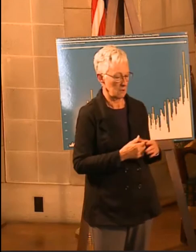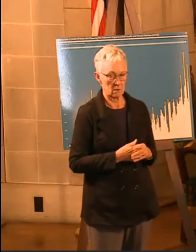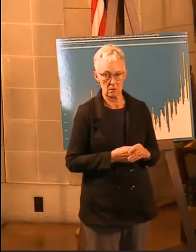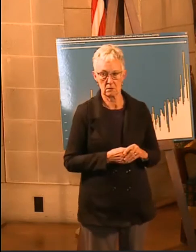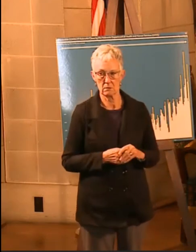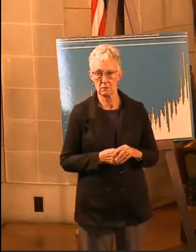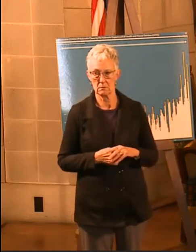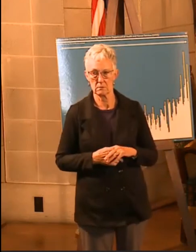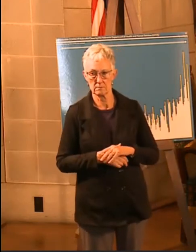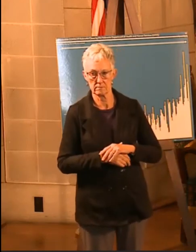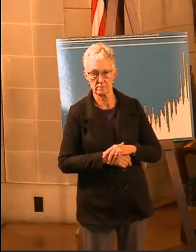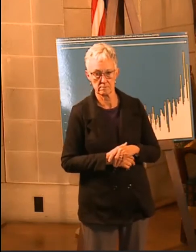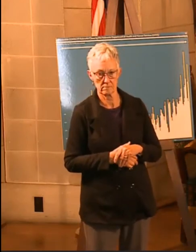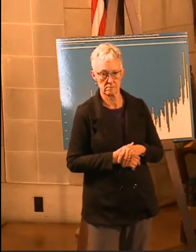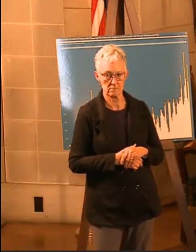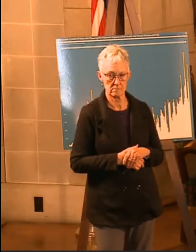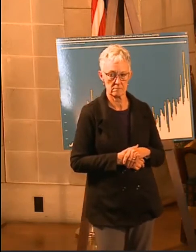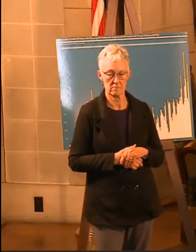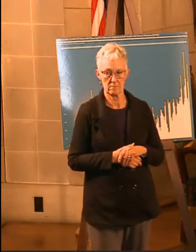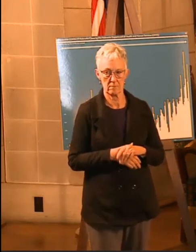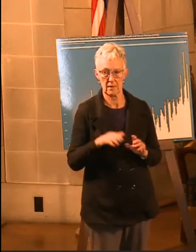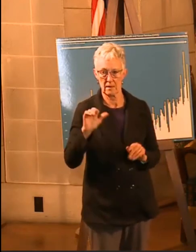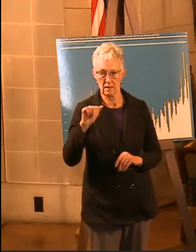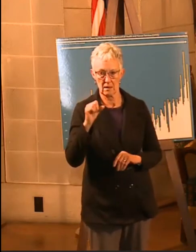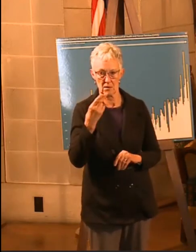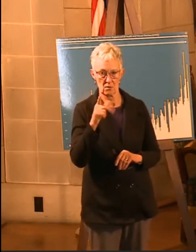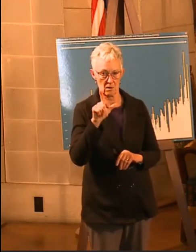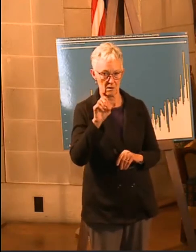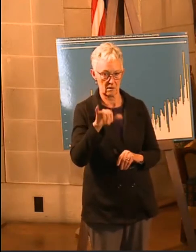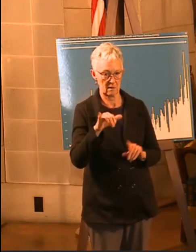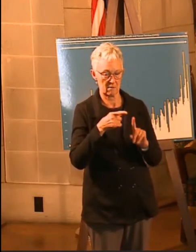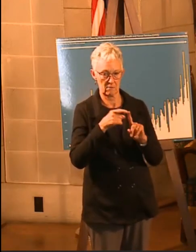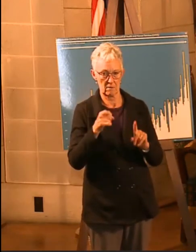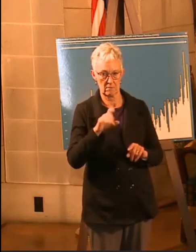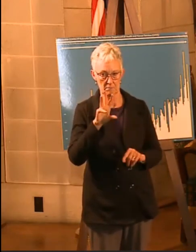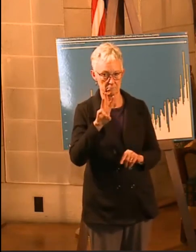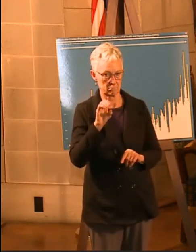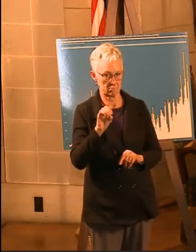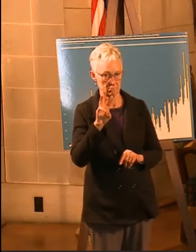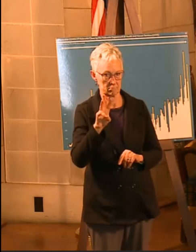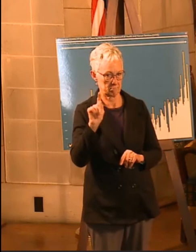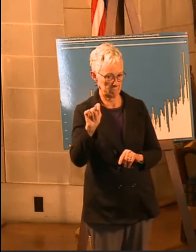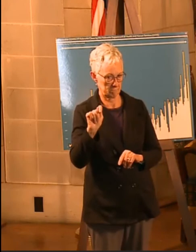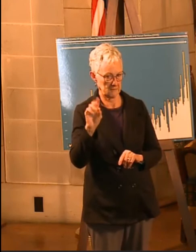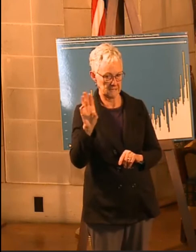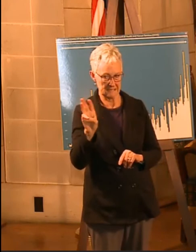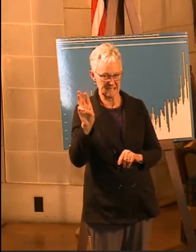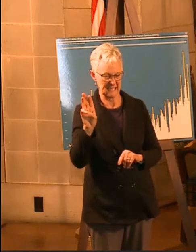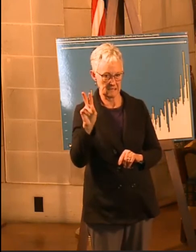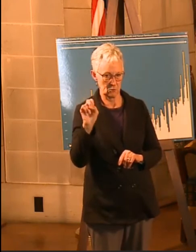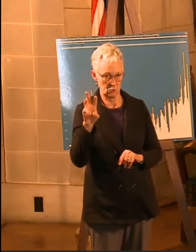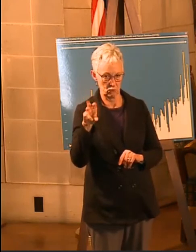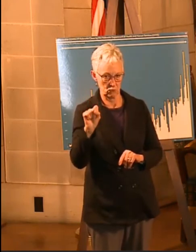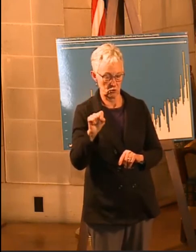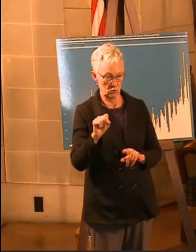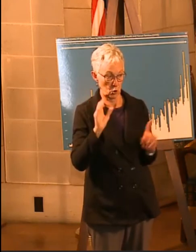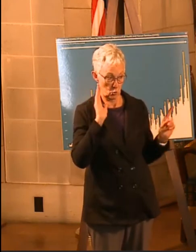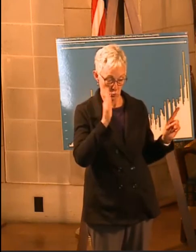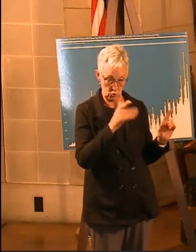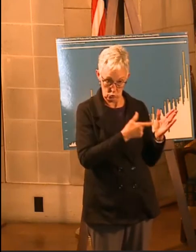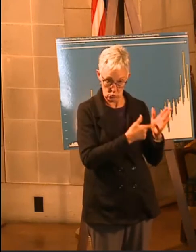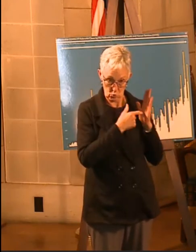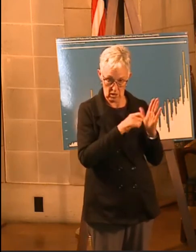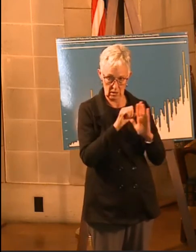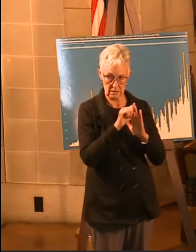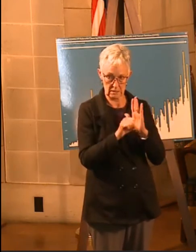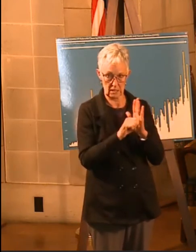talking to Justin here. Ashley Richardson from WWT, 6 News, said, would you now consider a statewide mask